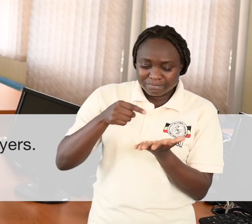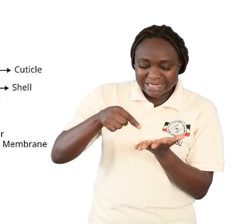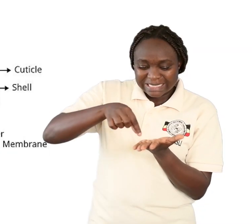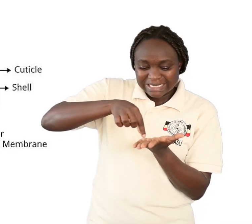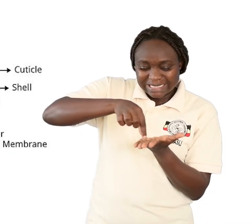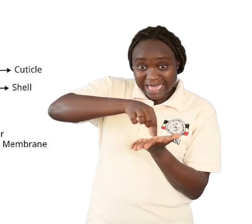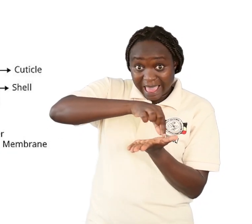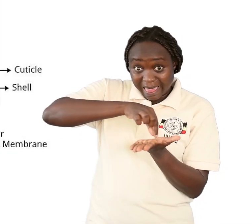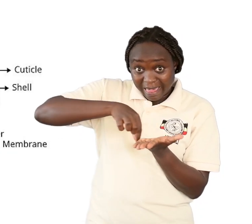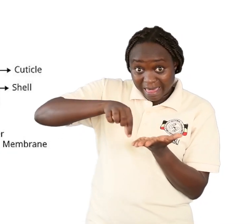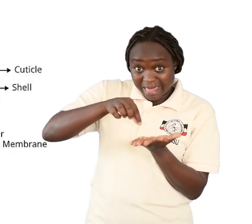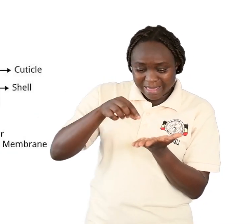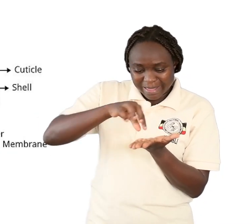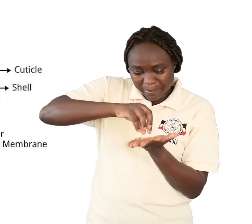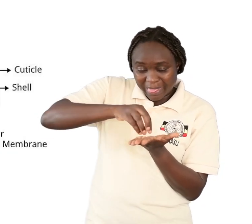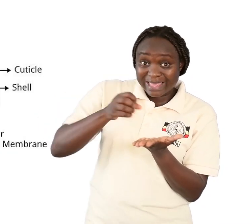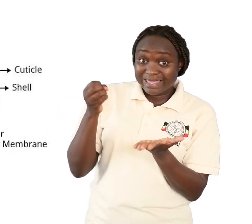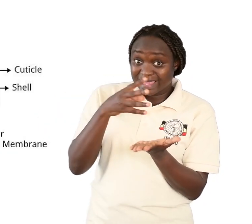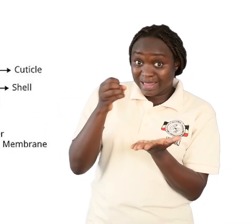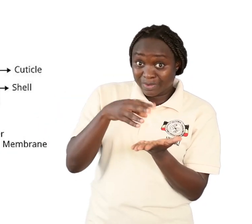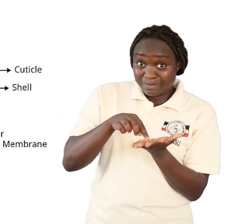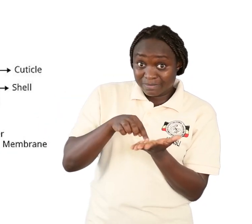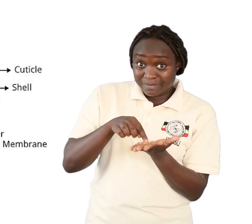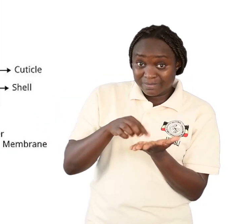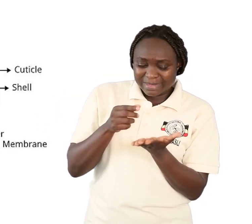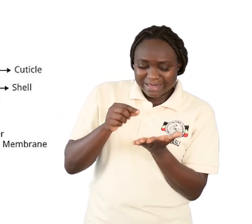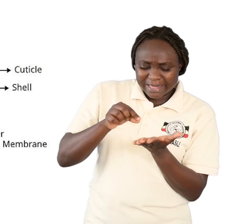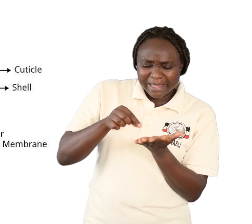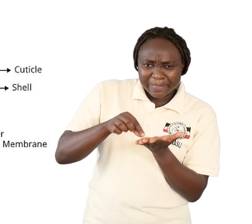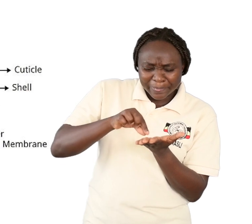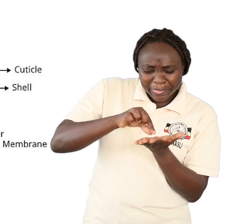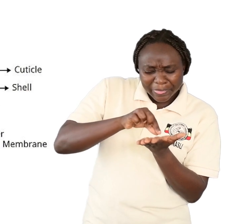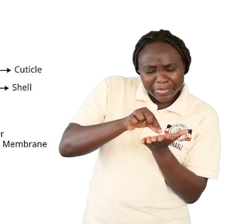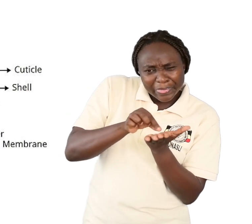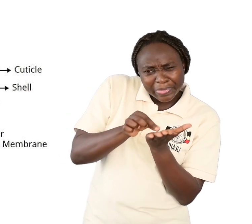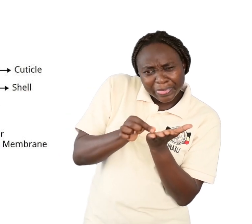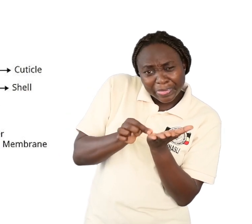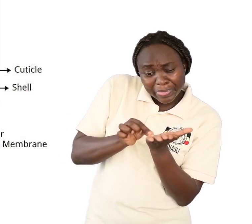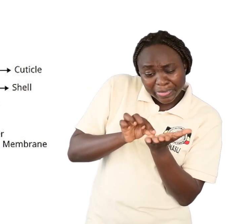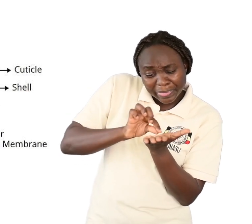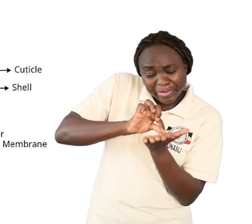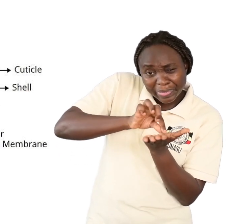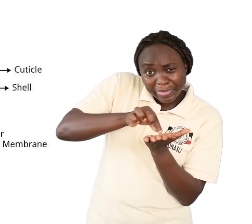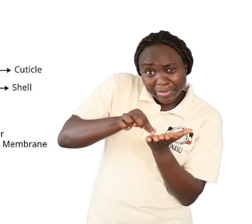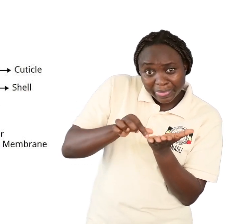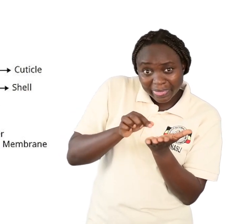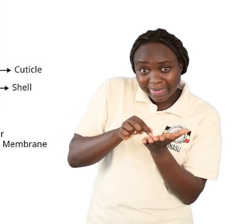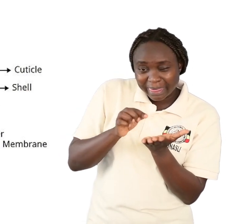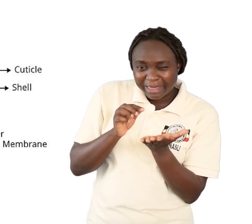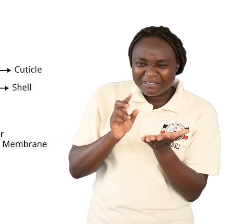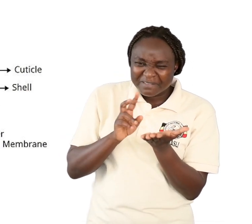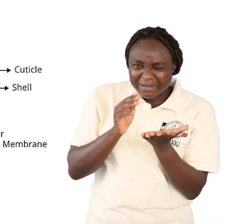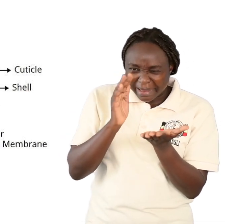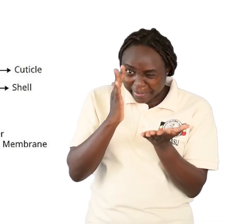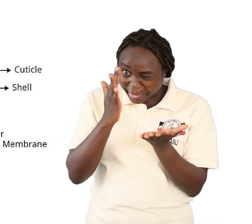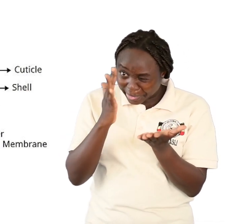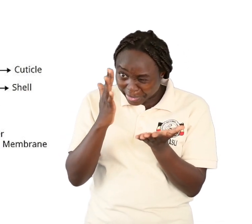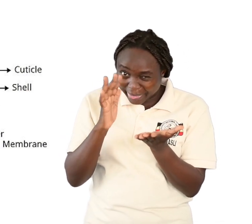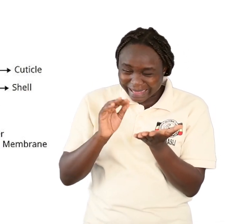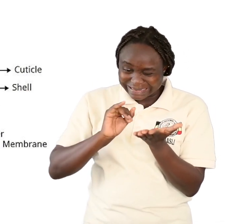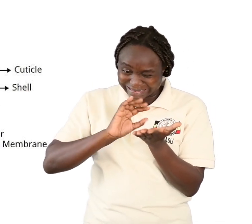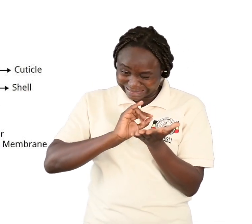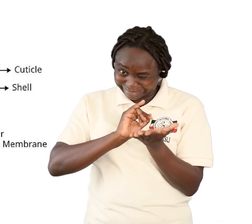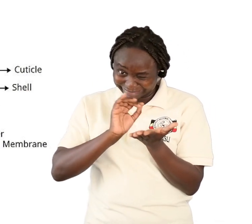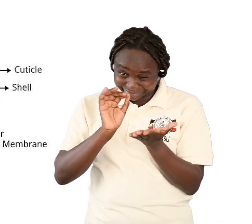There is a thin outer layer that is almost transparent. It's very clear.